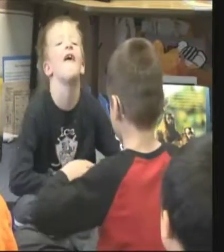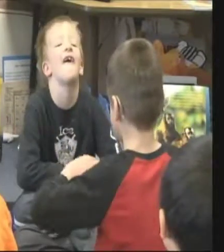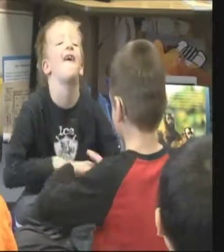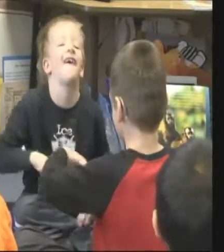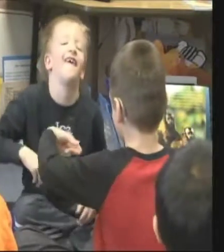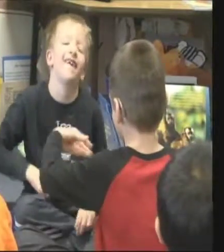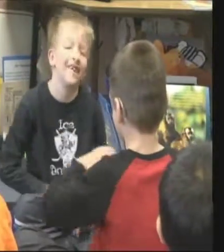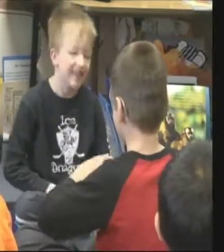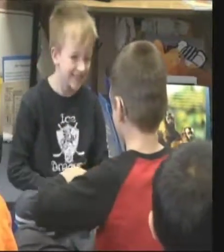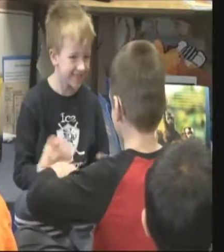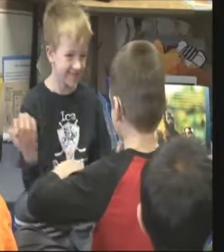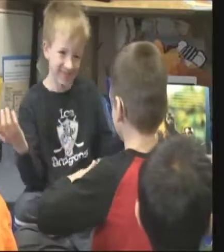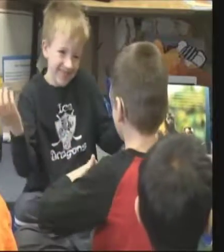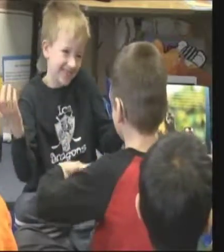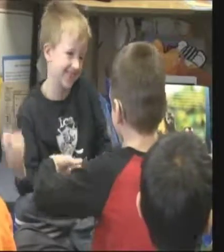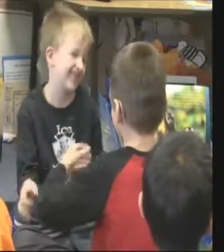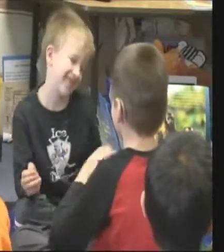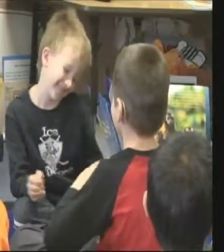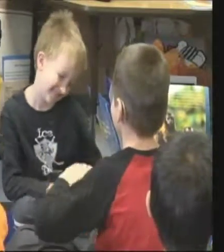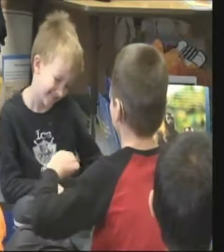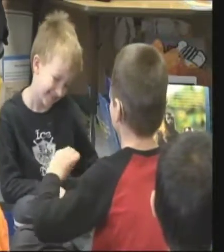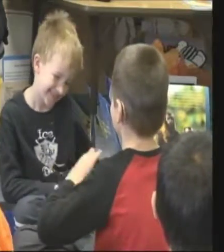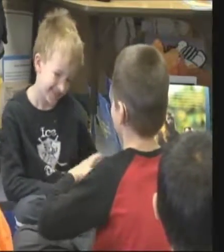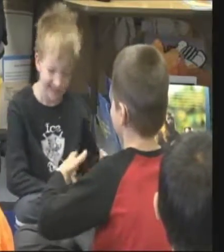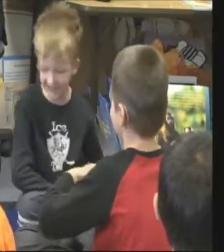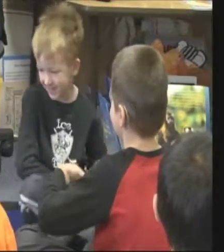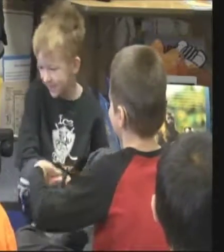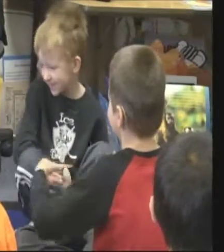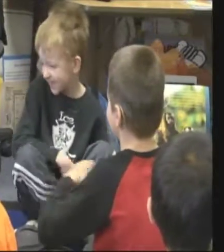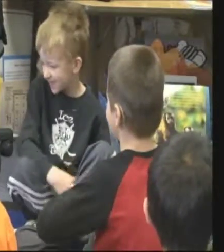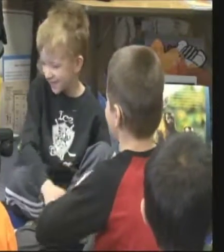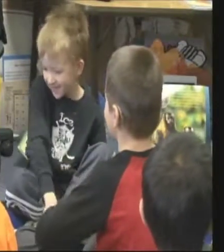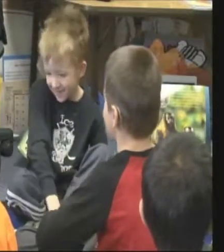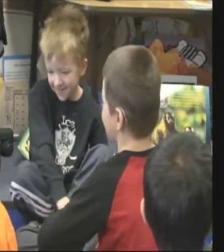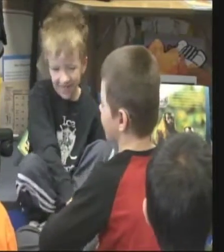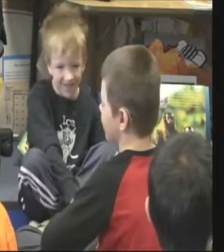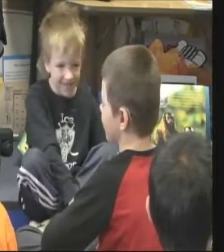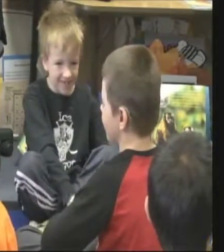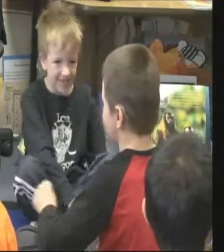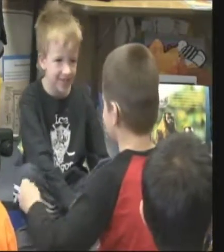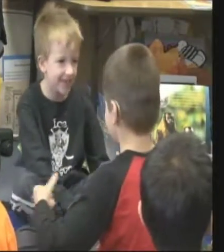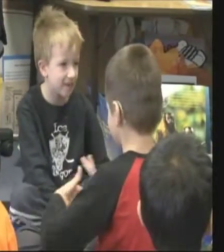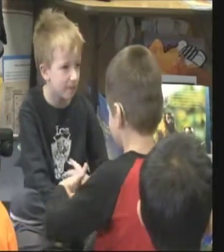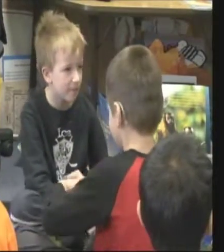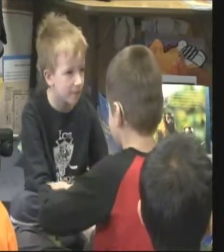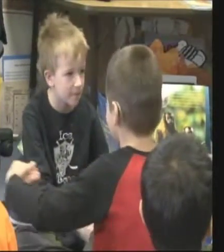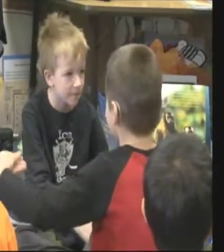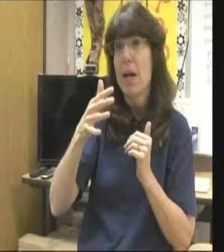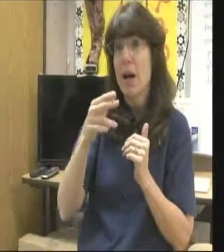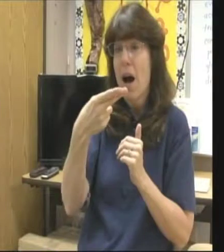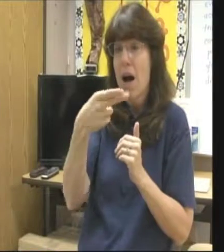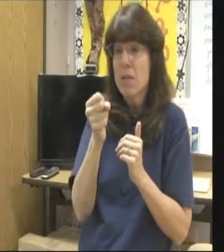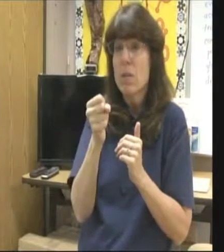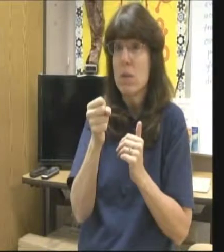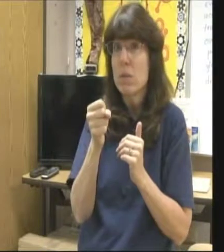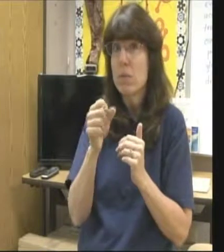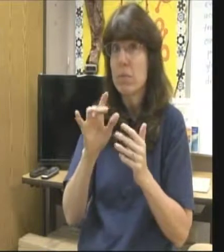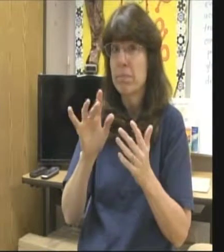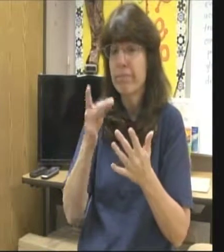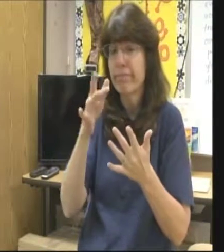lonely. The ASL specialist, Mary Ann Carey, says when she first met peers that shared her same ability, it was a turning point in